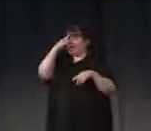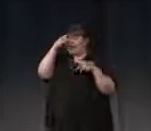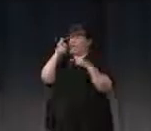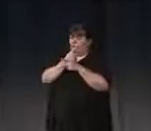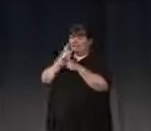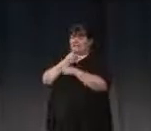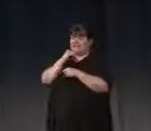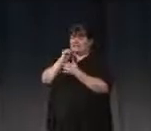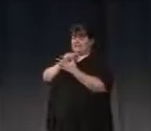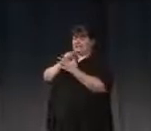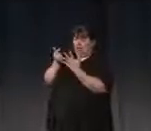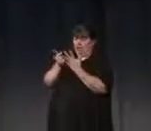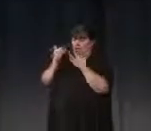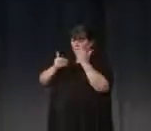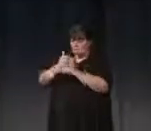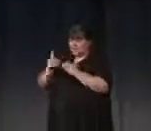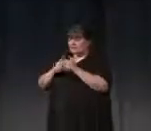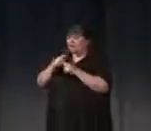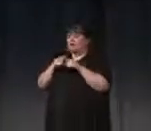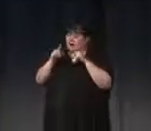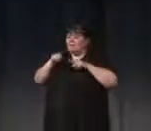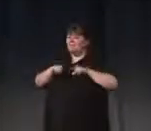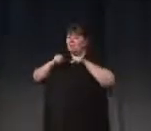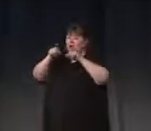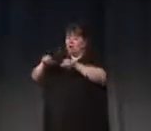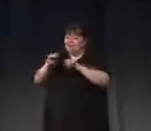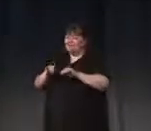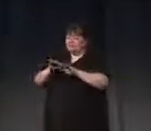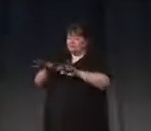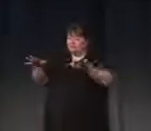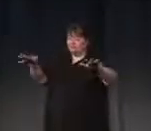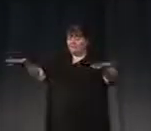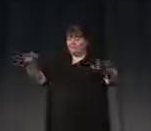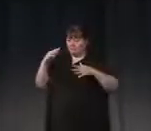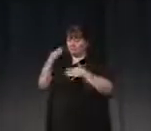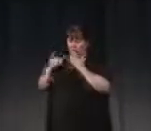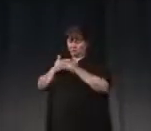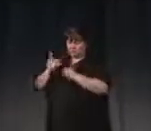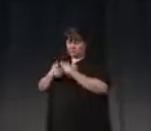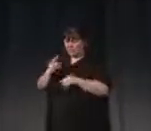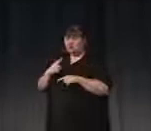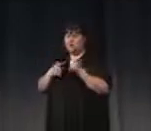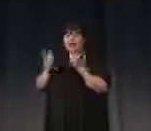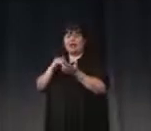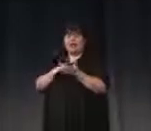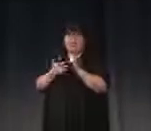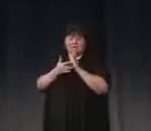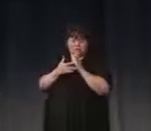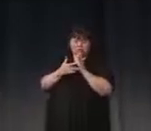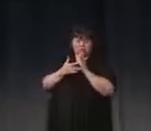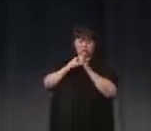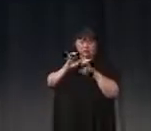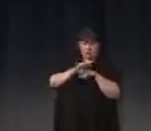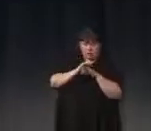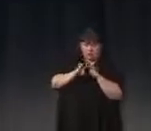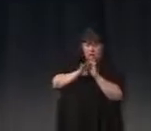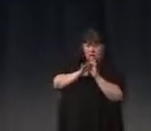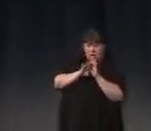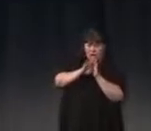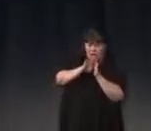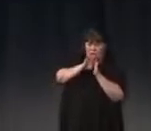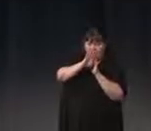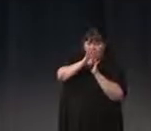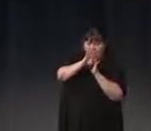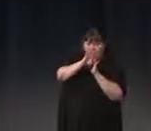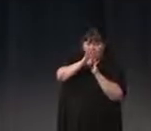is not a serial process but a parallel and distributed process. So again, as technology is developing, computer technology, new model